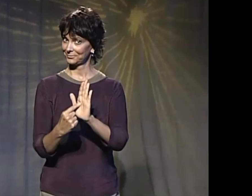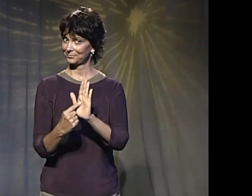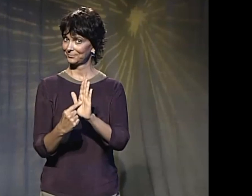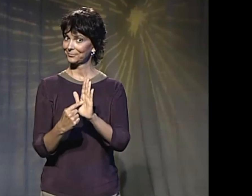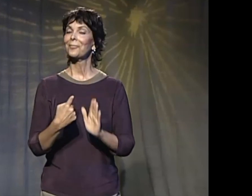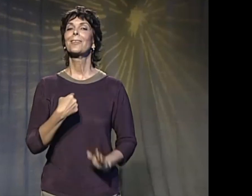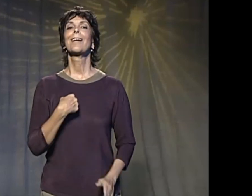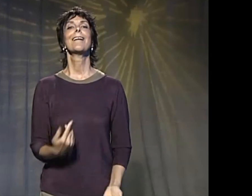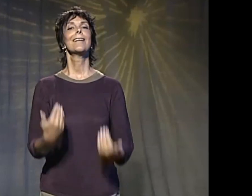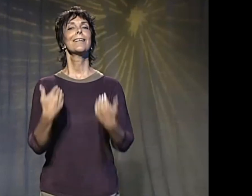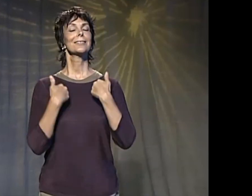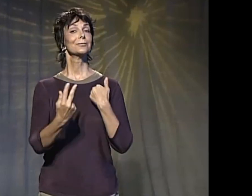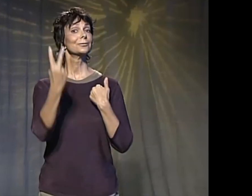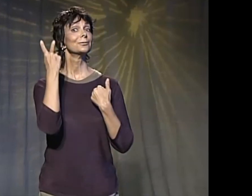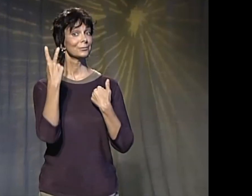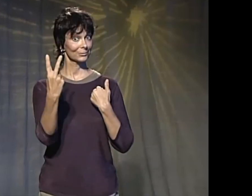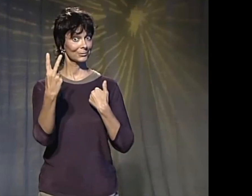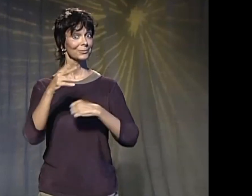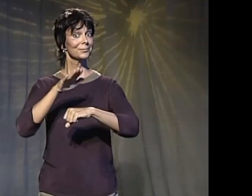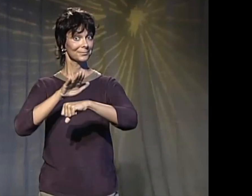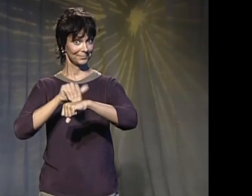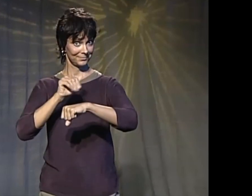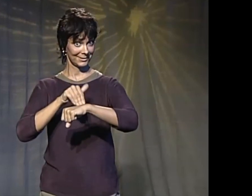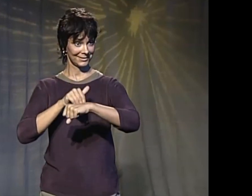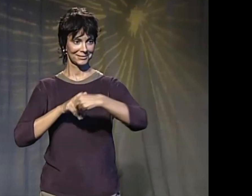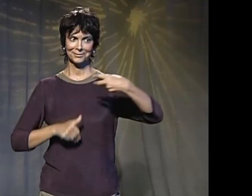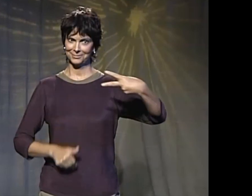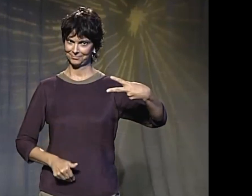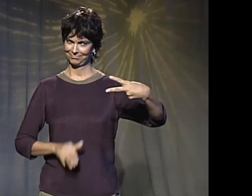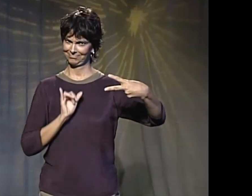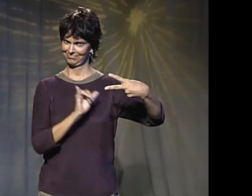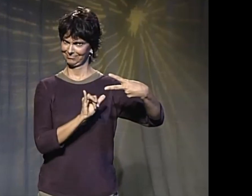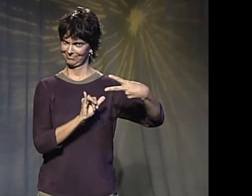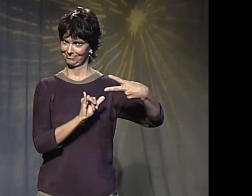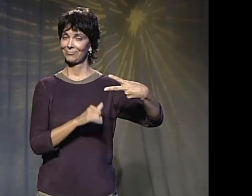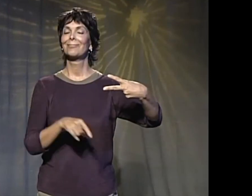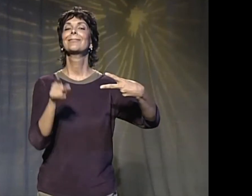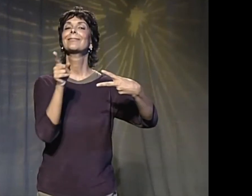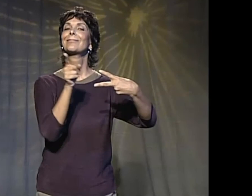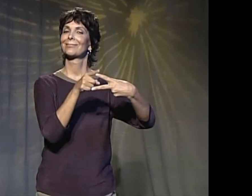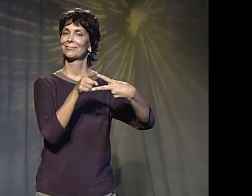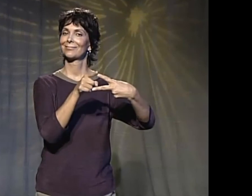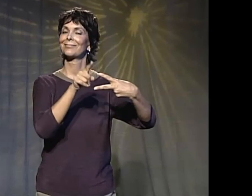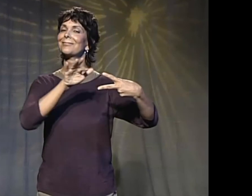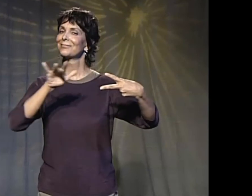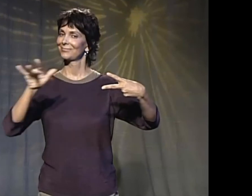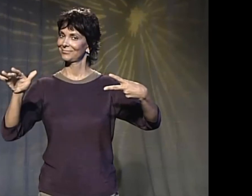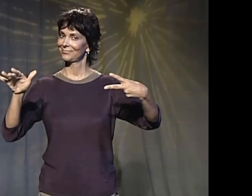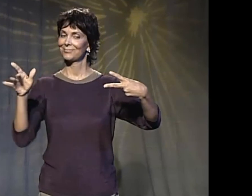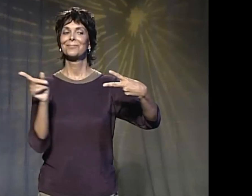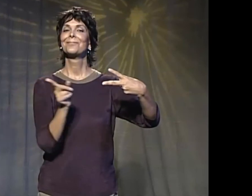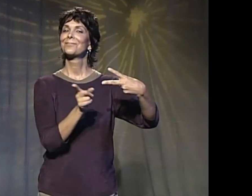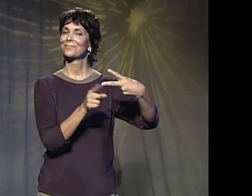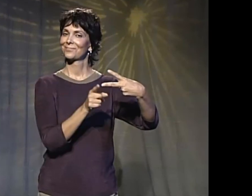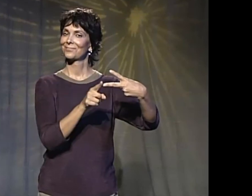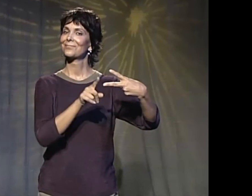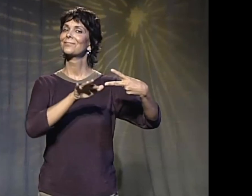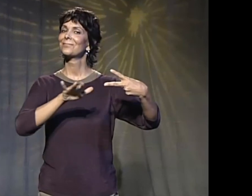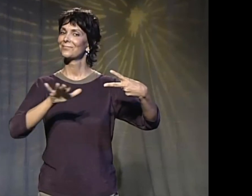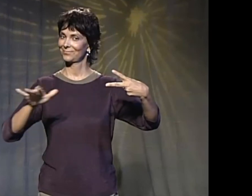For example, I have two pets. And I'm going to leave that left hand there. And I'm to point to the first one and spell their name. And